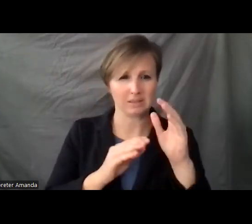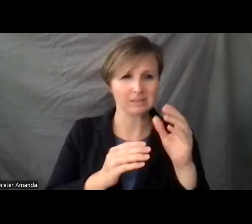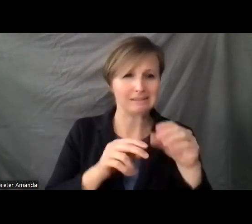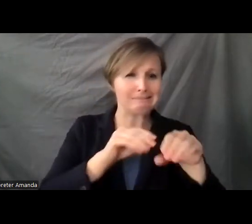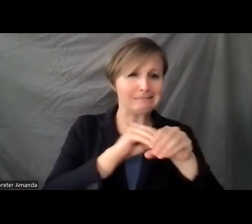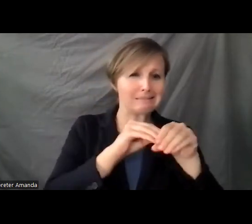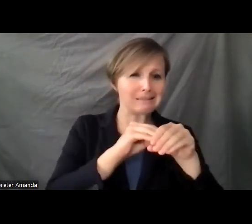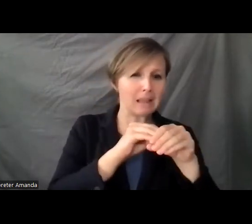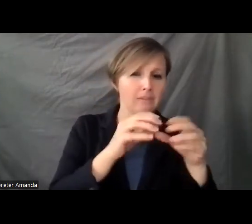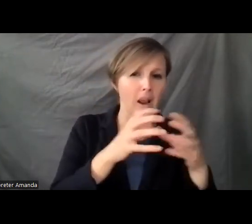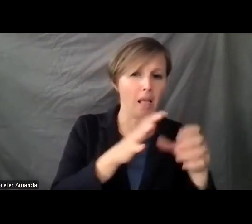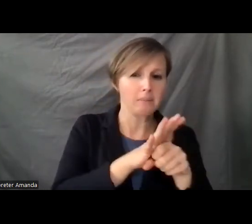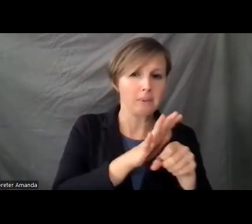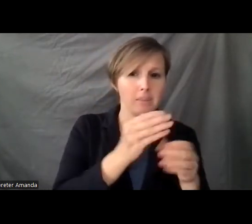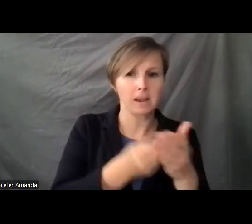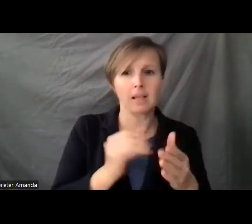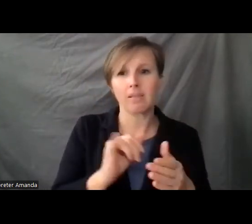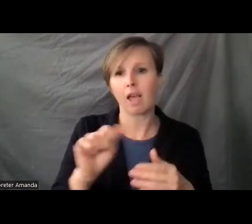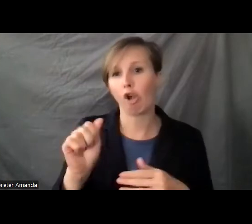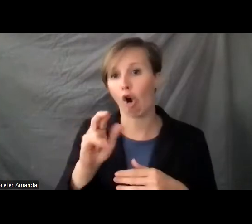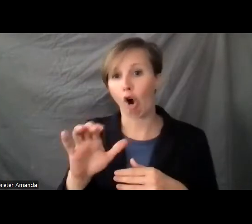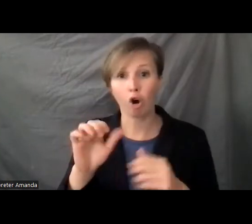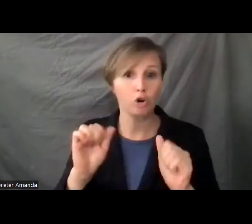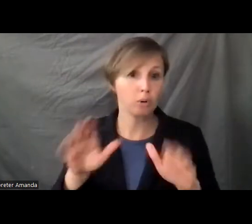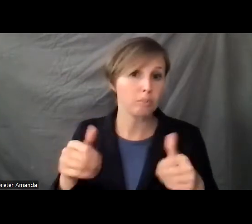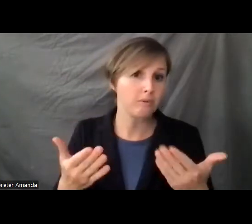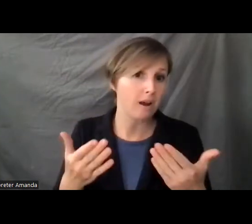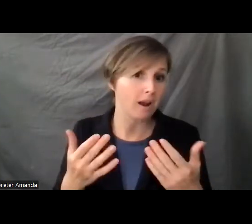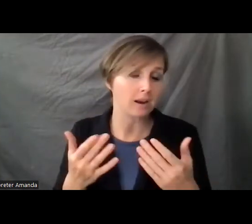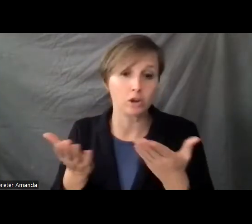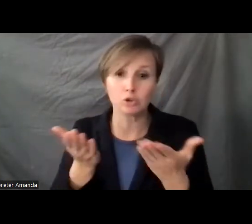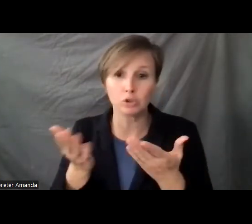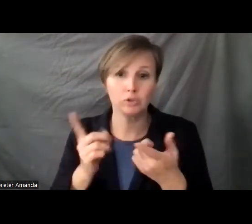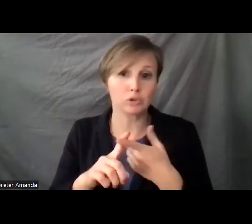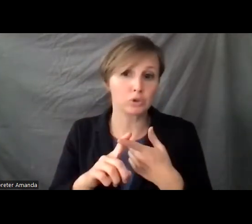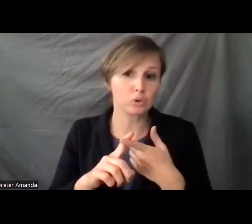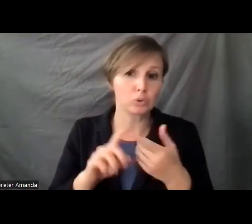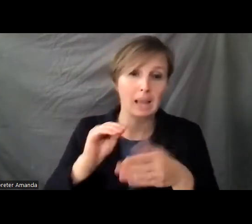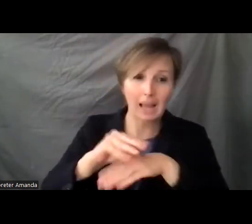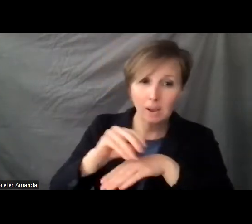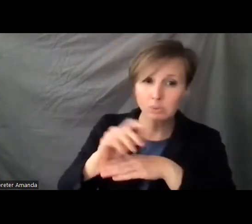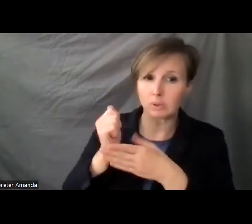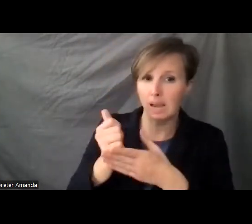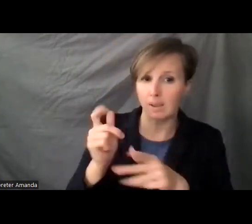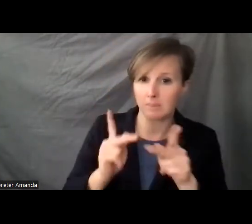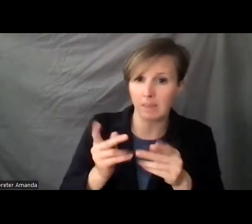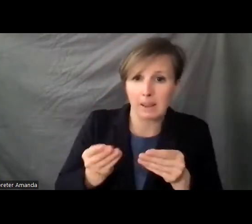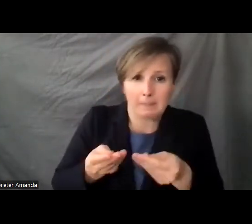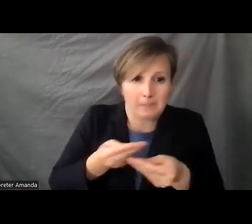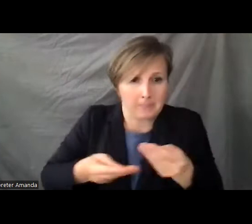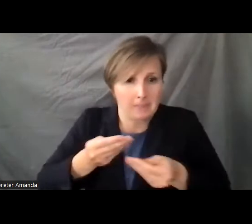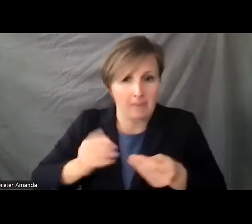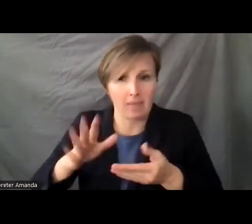And organizations such as the ARC could provide a valuable service to counsel and help individuals manage their financial